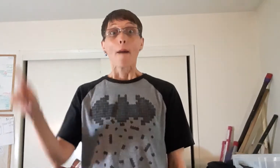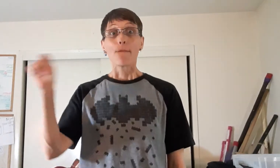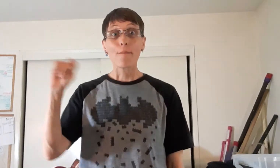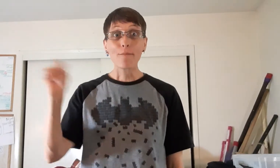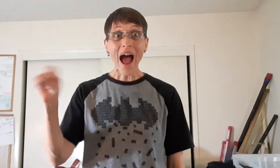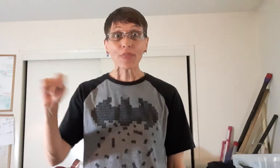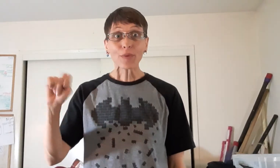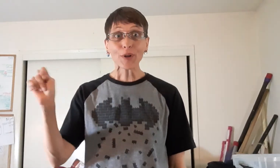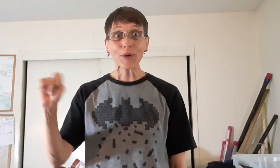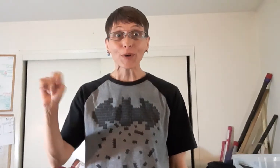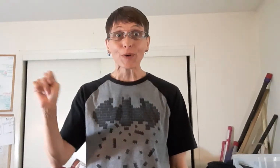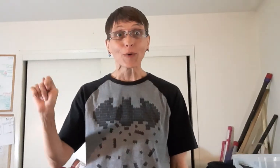Bathroom.